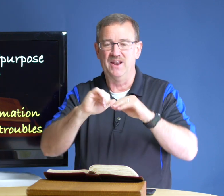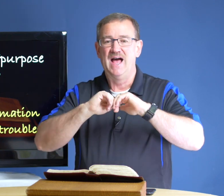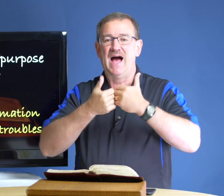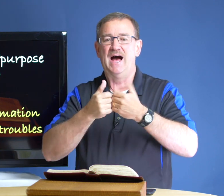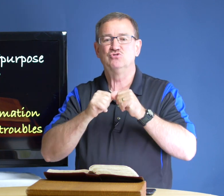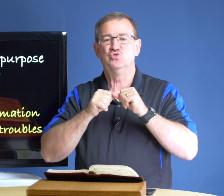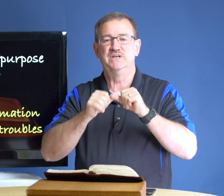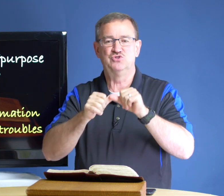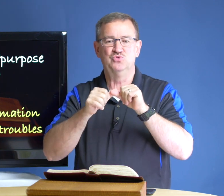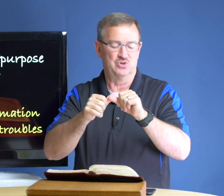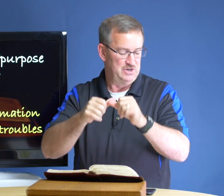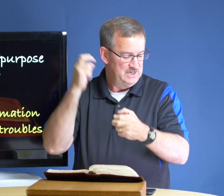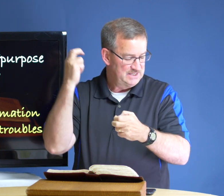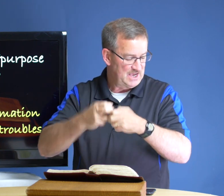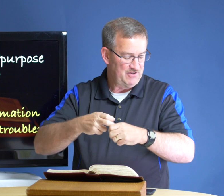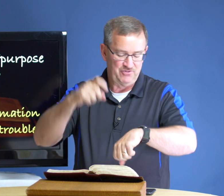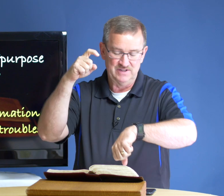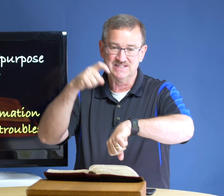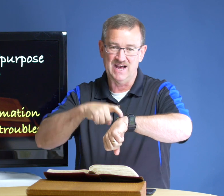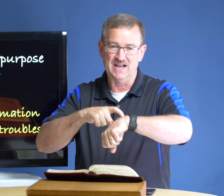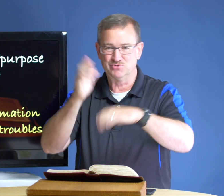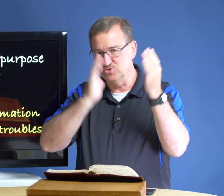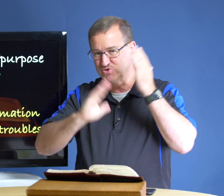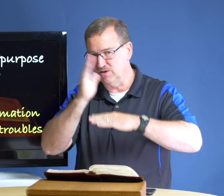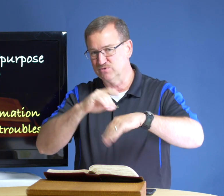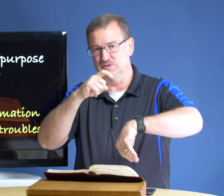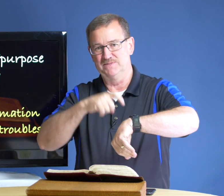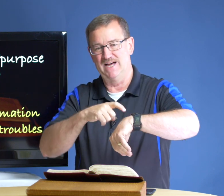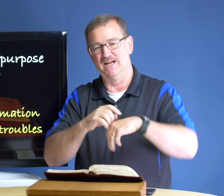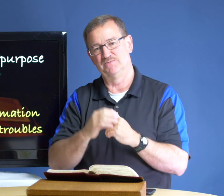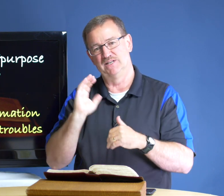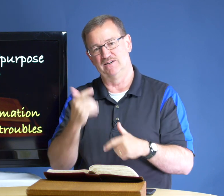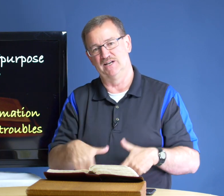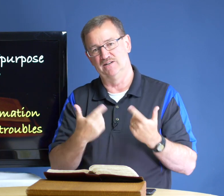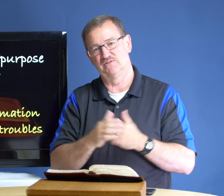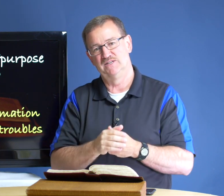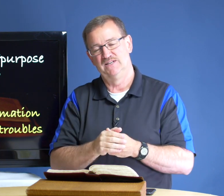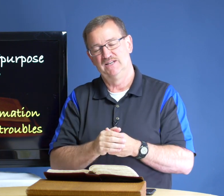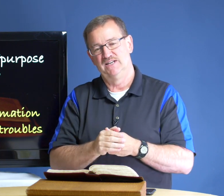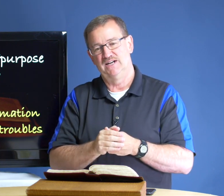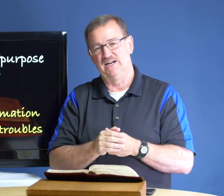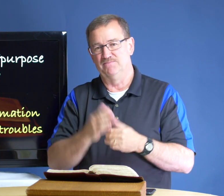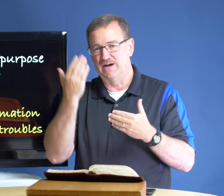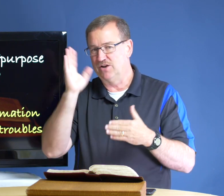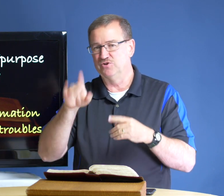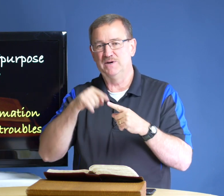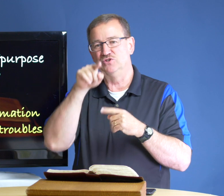how to endure tough times or troublesome times in our lives i don't know about